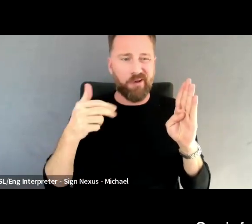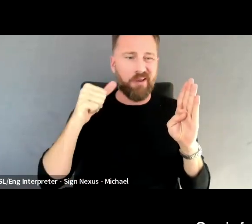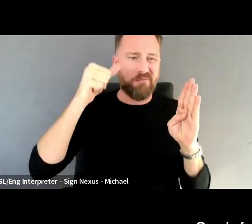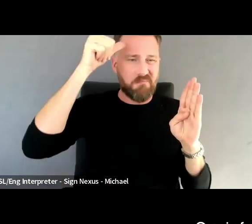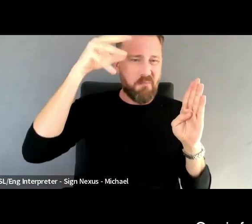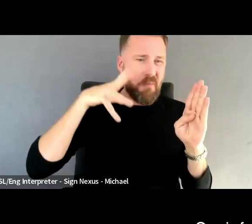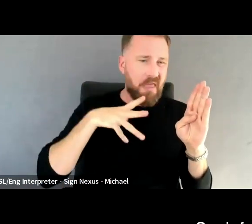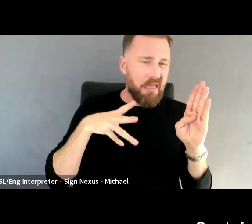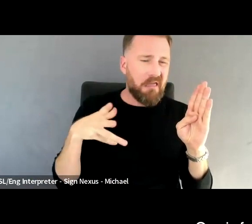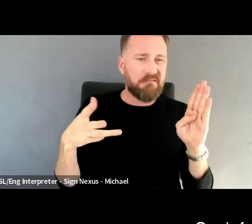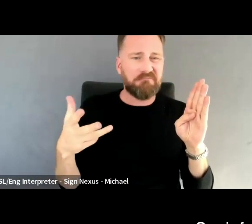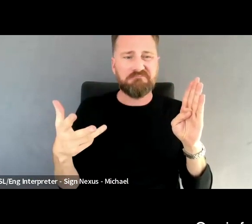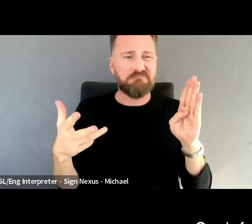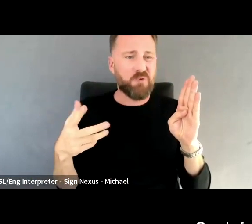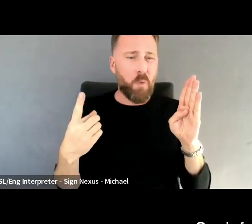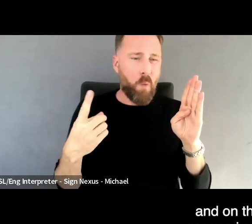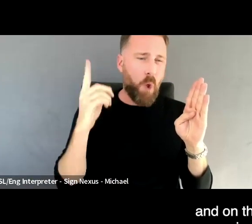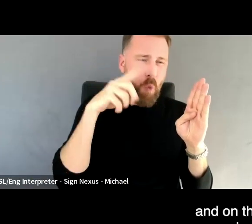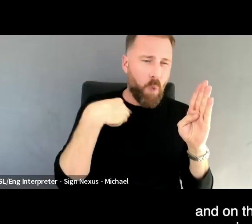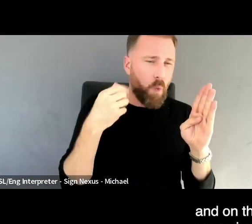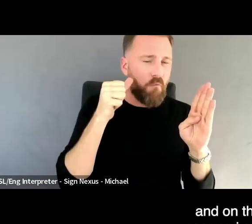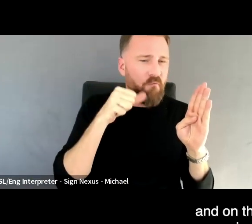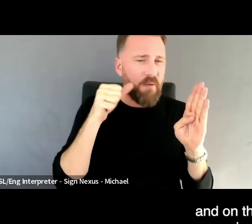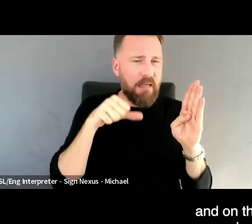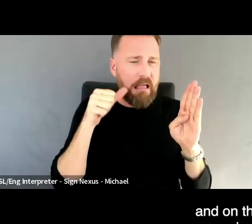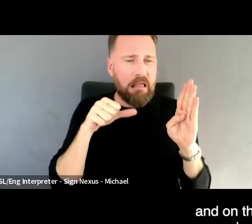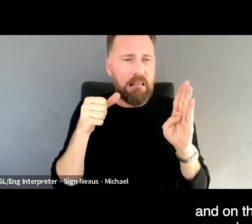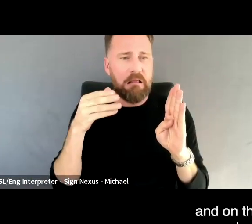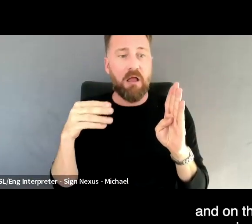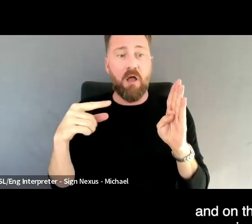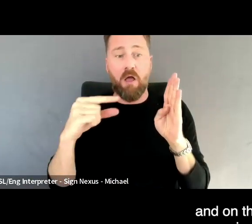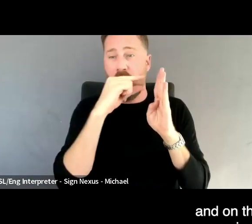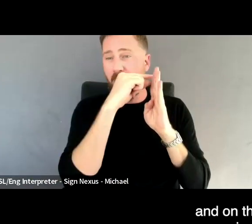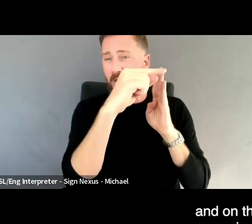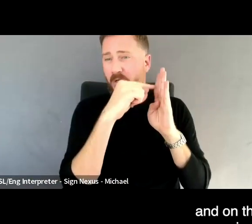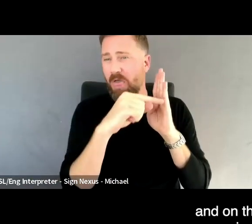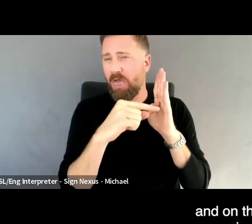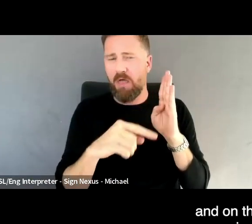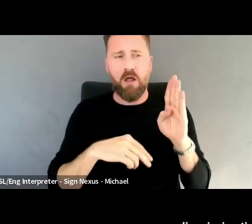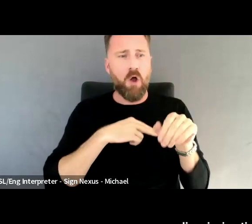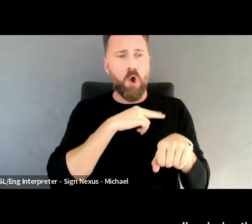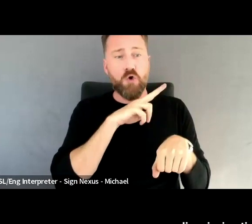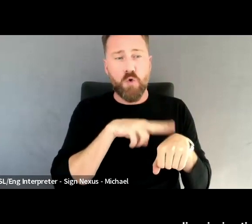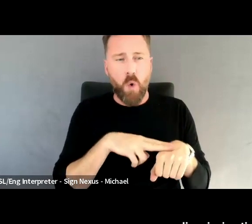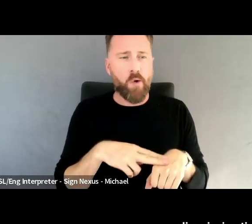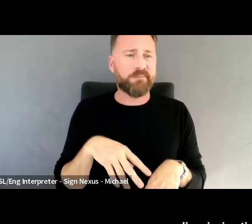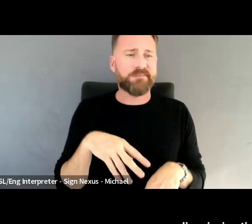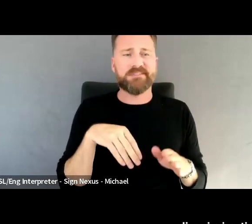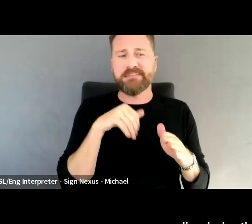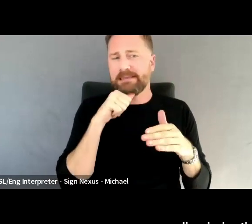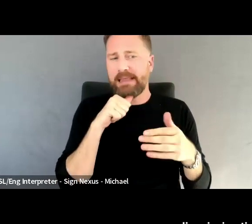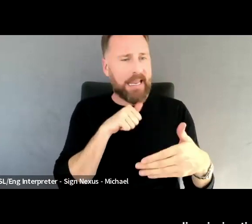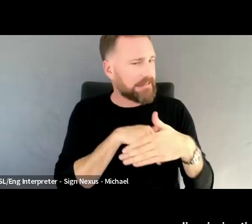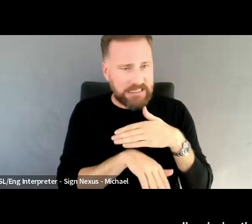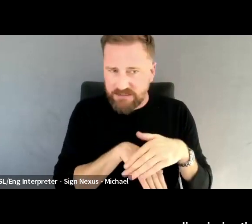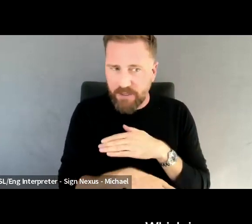is female appearing. And on the wall is written norms, inaccessibility, bias, discrimination and